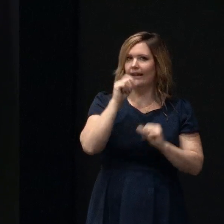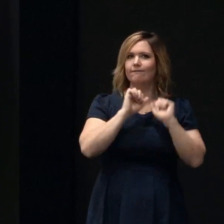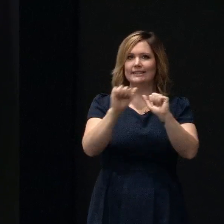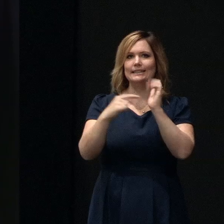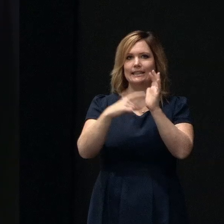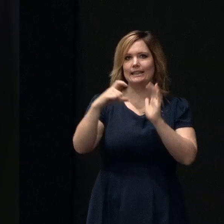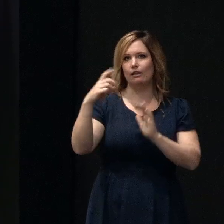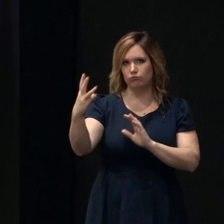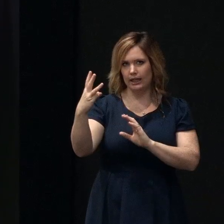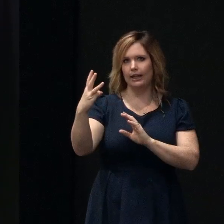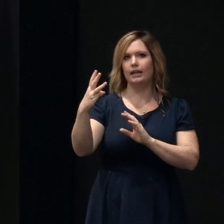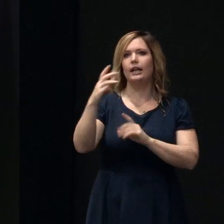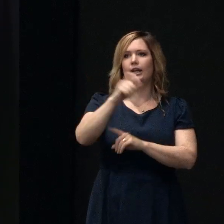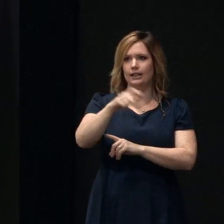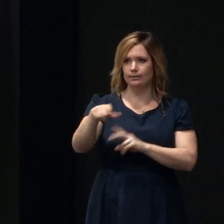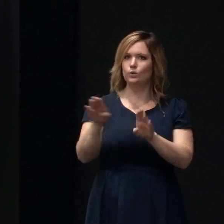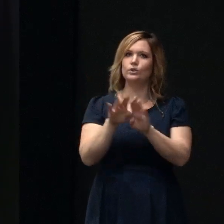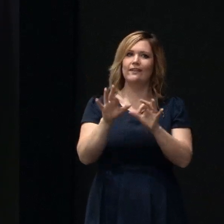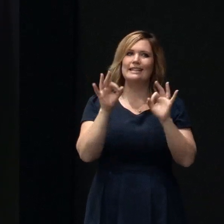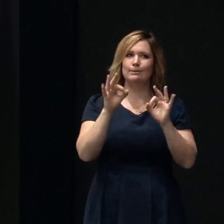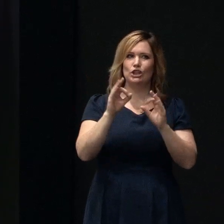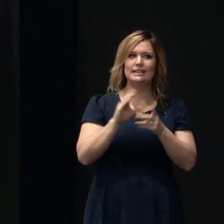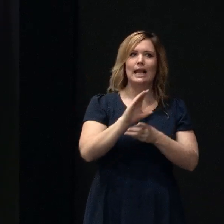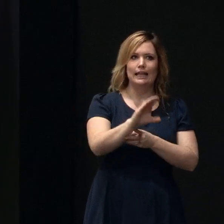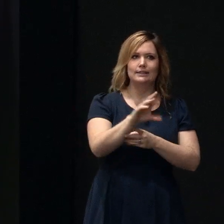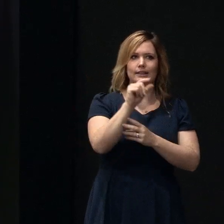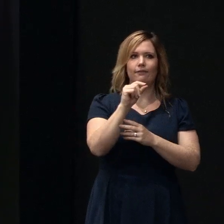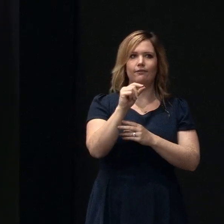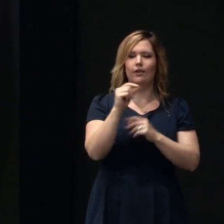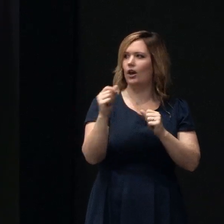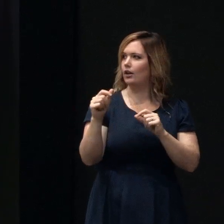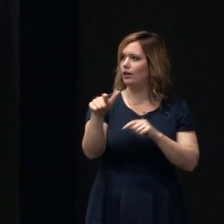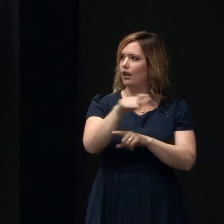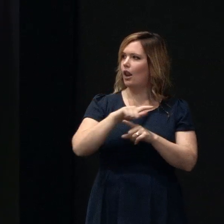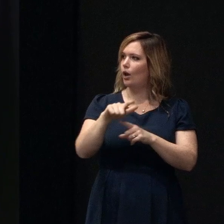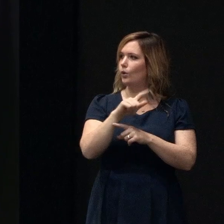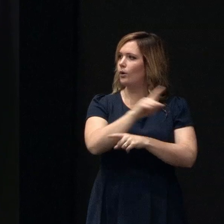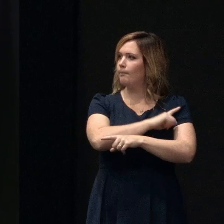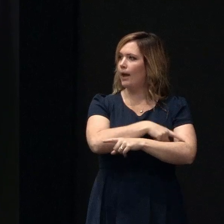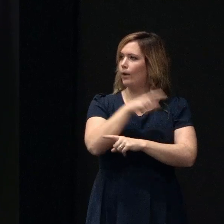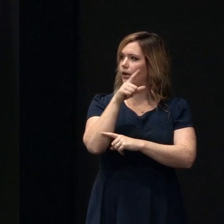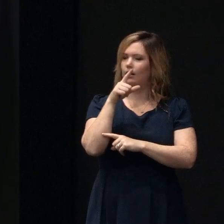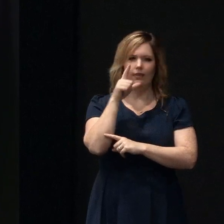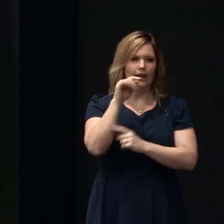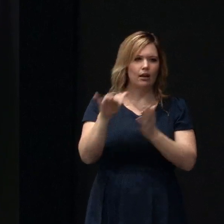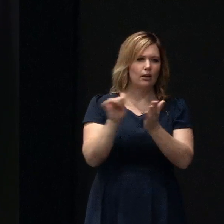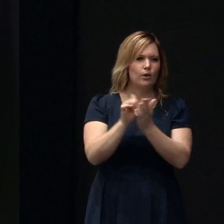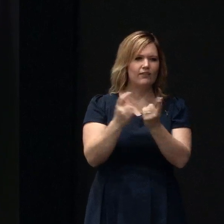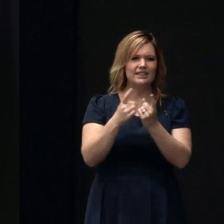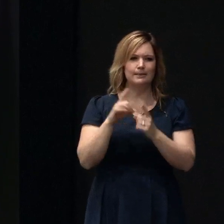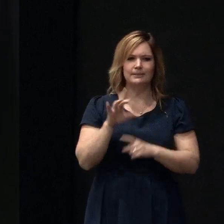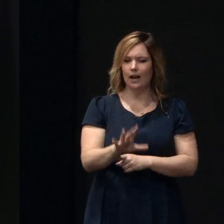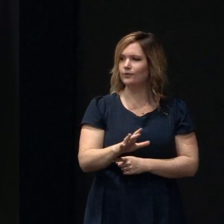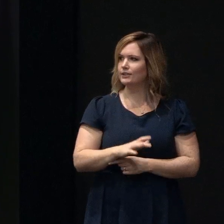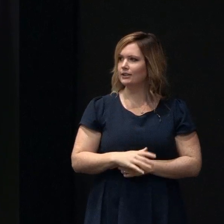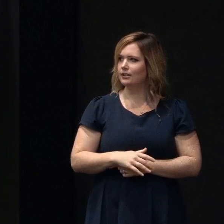and we have our specialist lenders that are with local decisioning and empowerment, which means in most instances they can approve themselves, lending